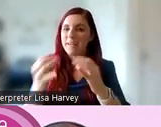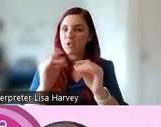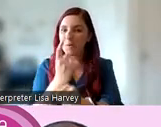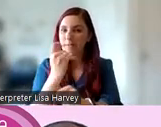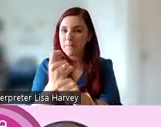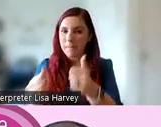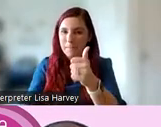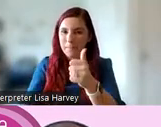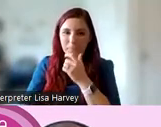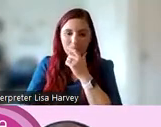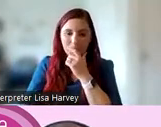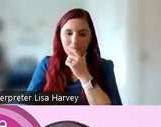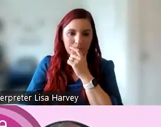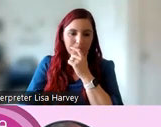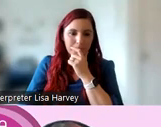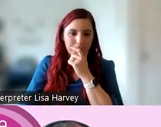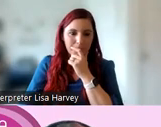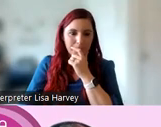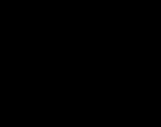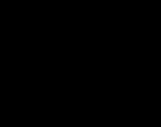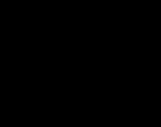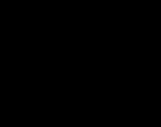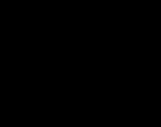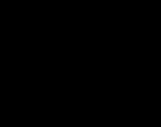Thank you so much, Chloe. That was really, really interesting.